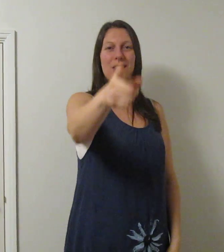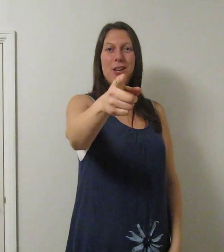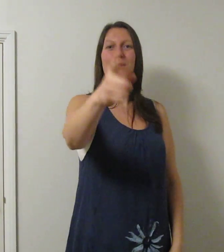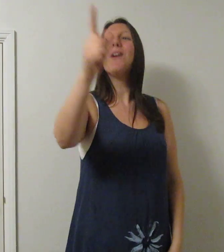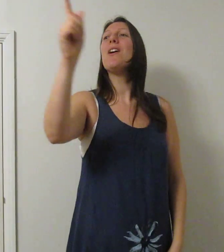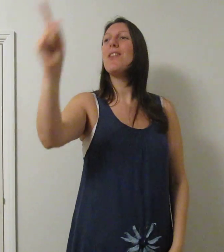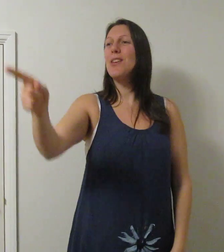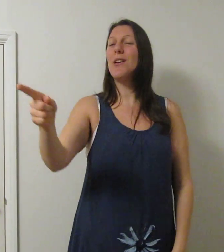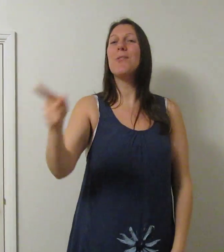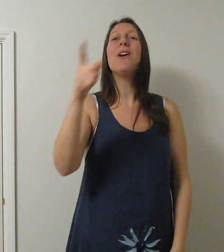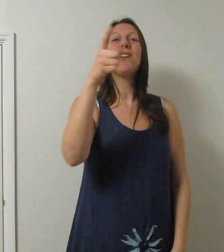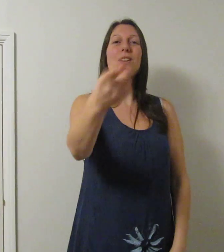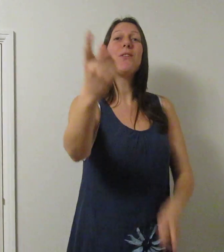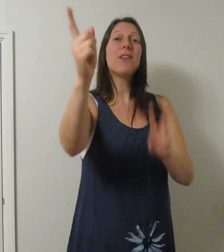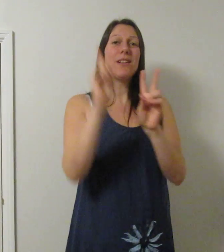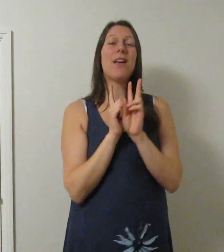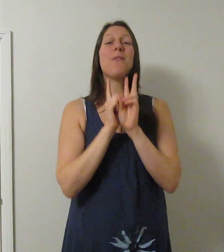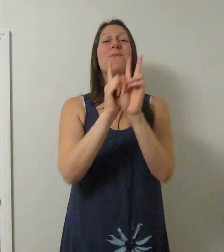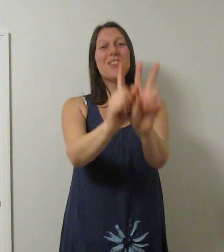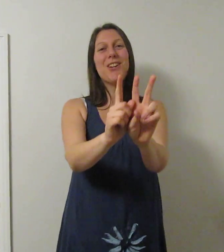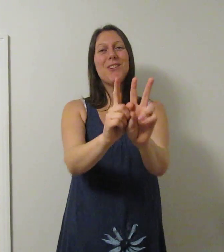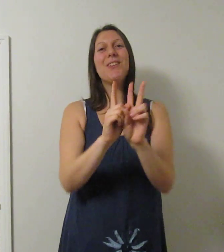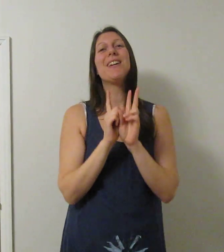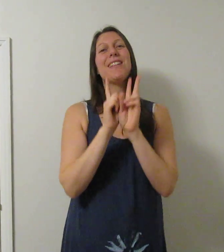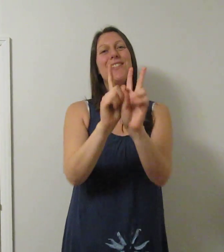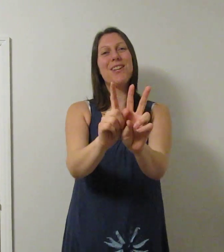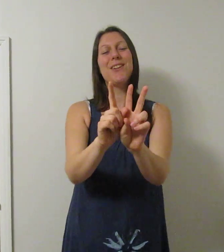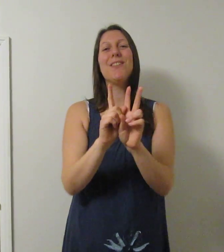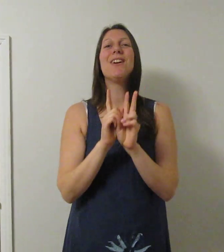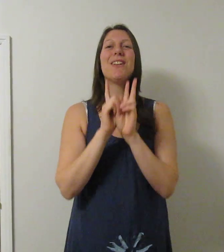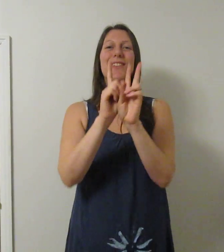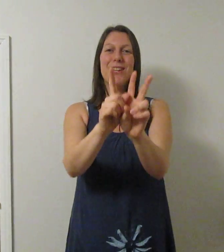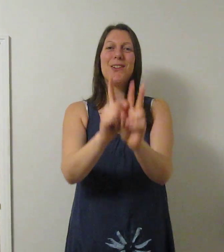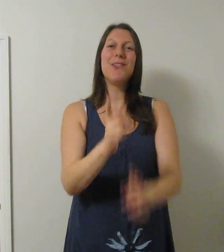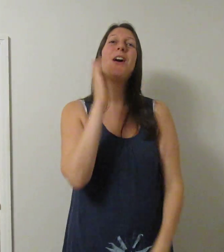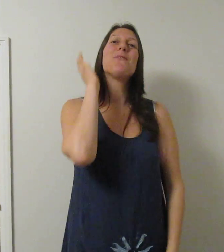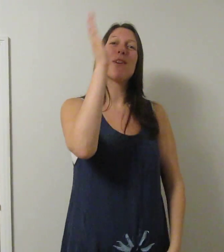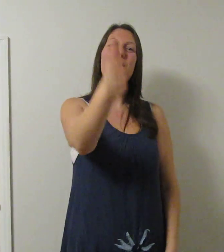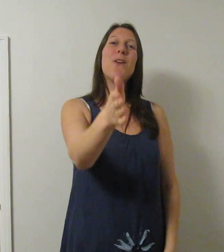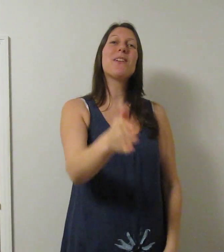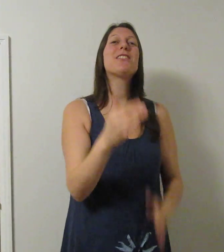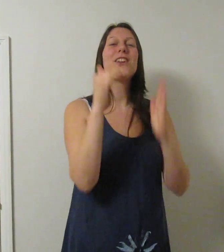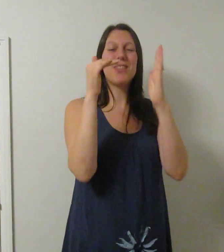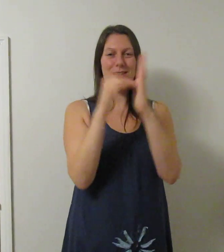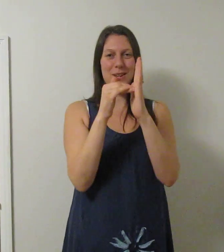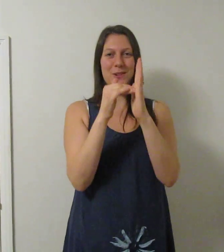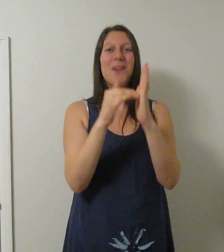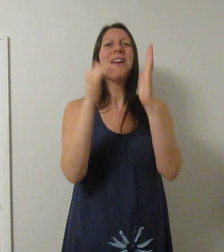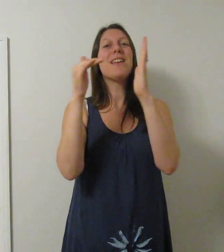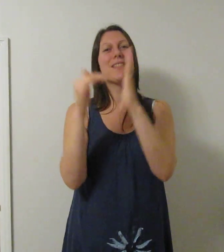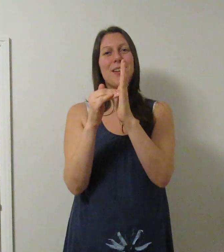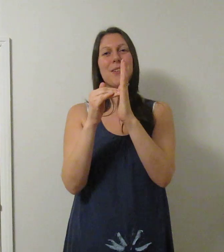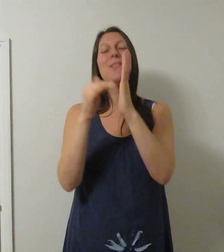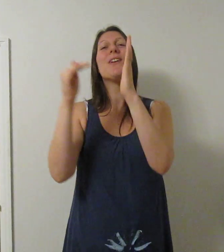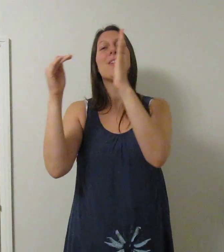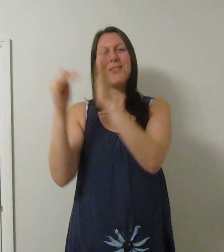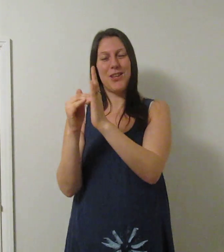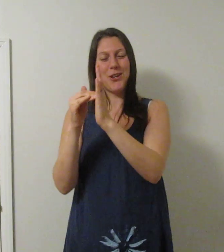you, you? You can come too, too, too We're going to the zoo, zoo, zoo